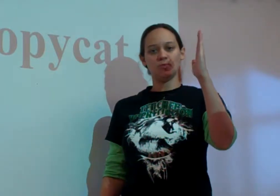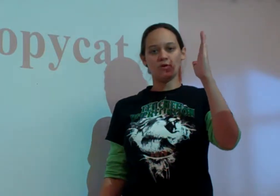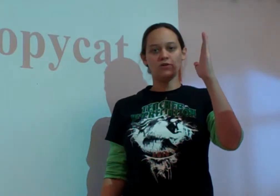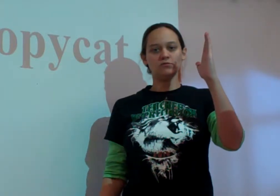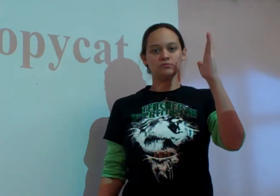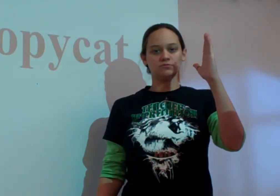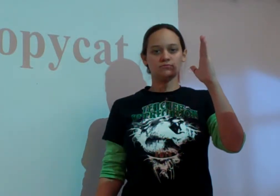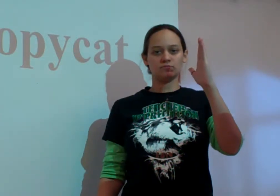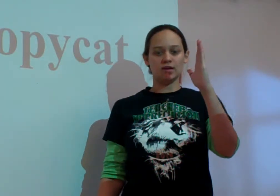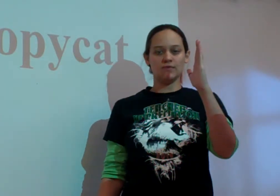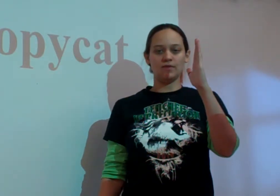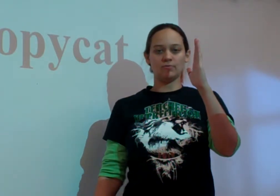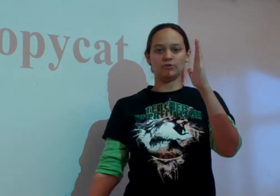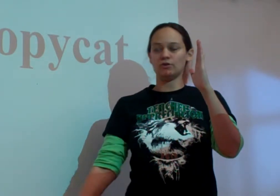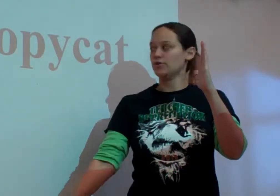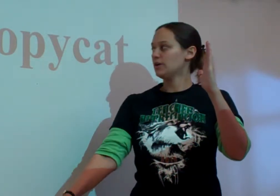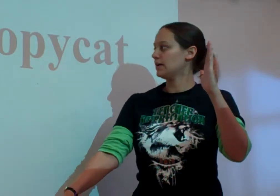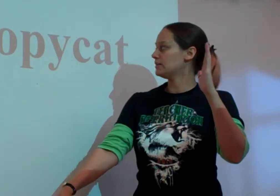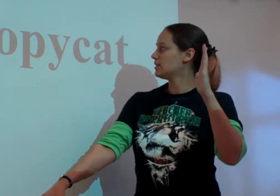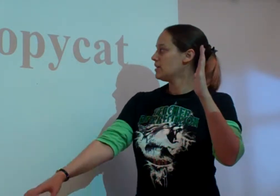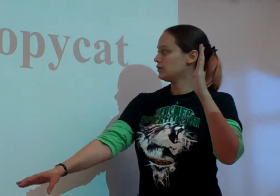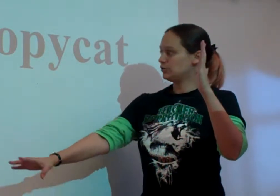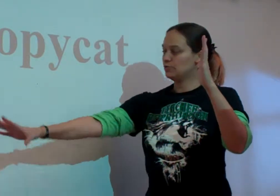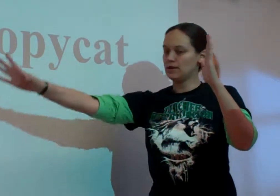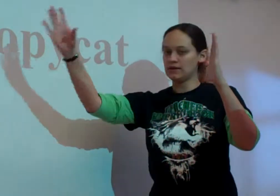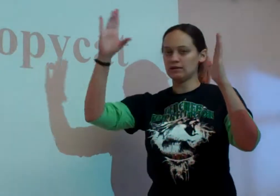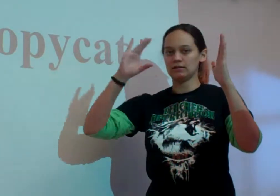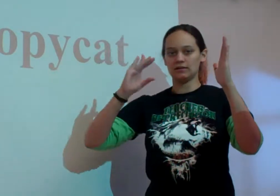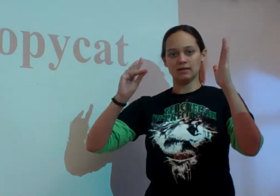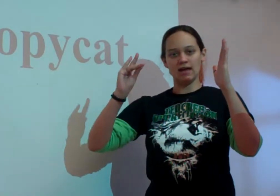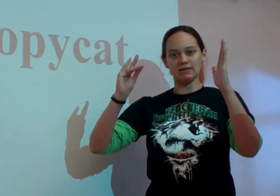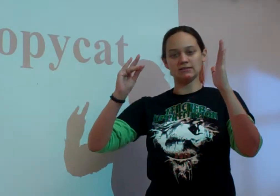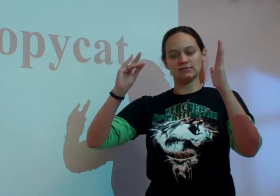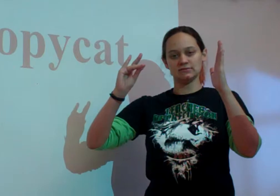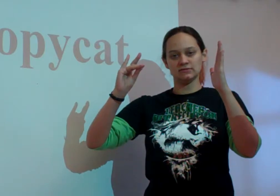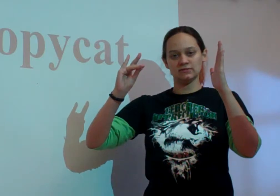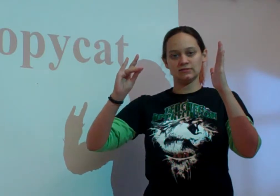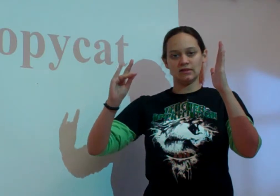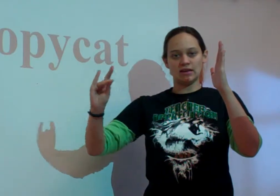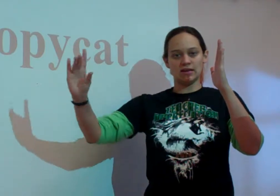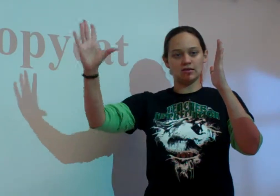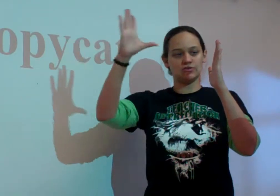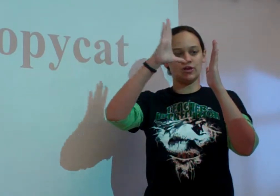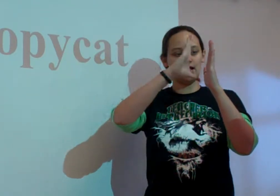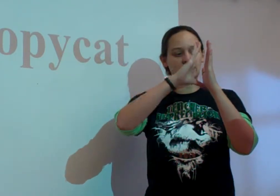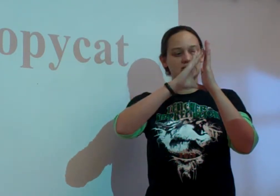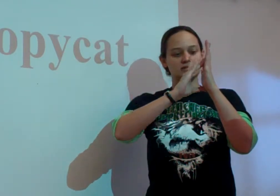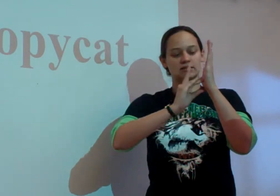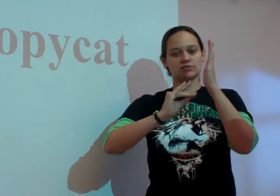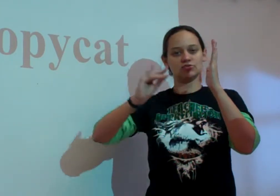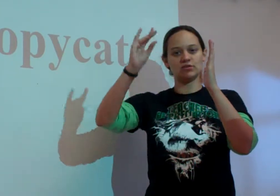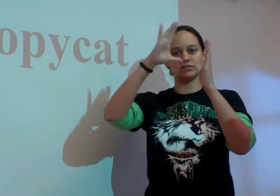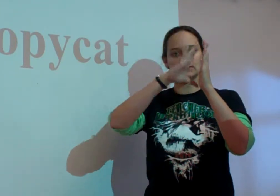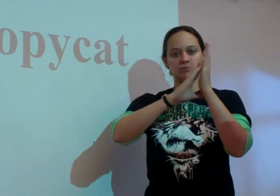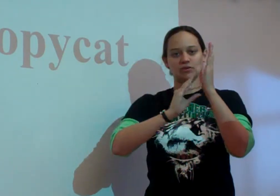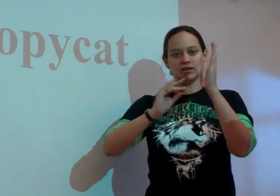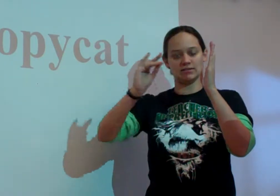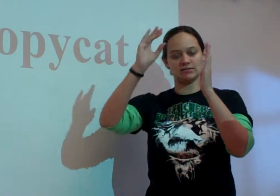up a wall, and then with your other hand, you make a cat, and your cat takes treats from your hand.